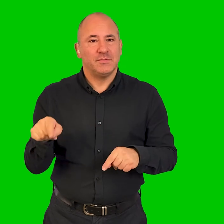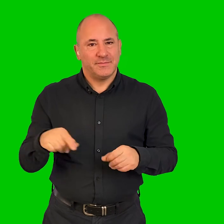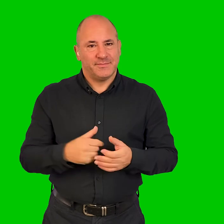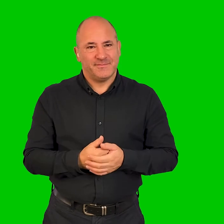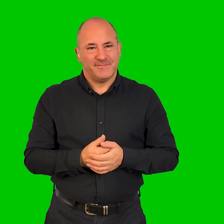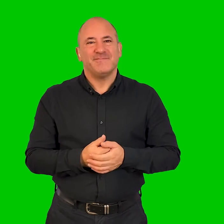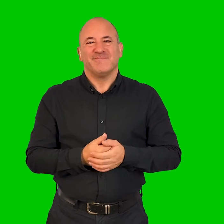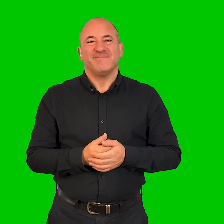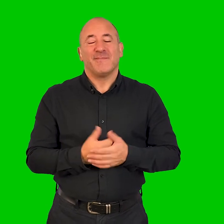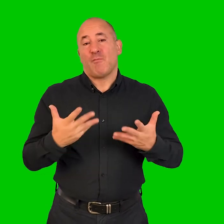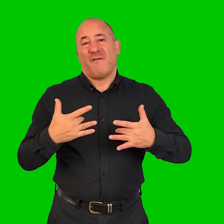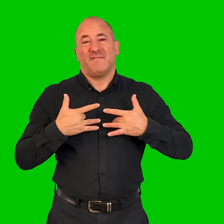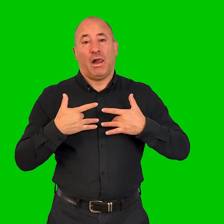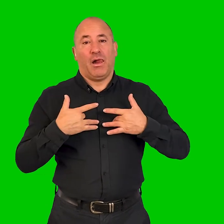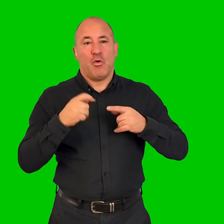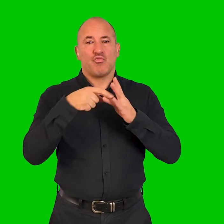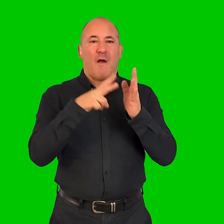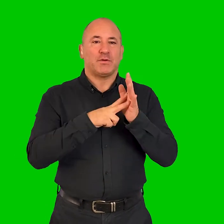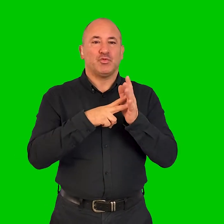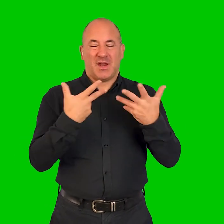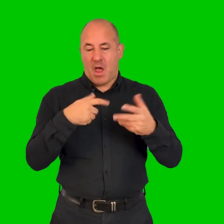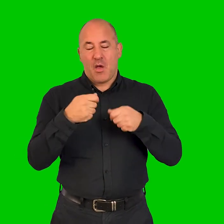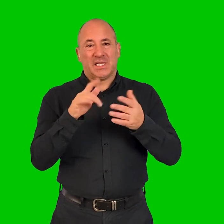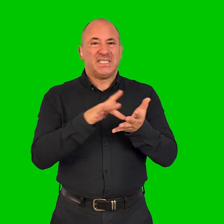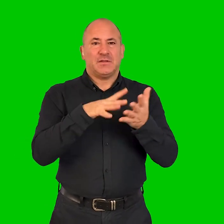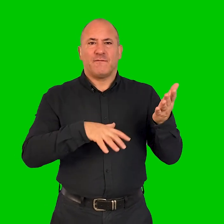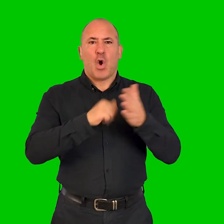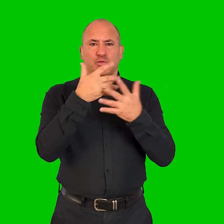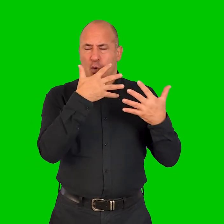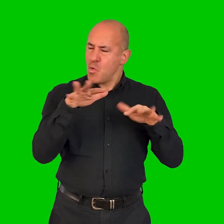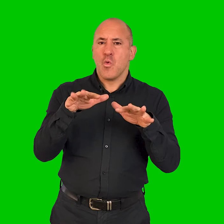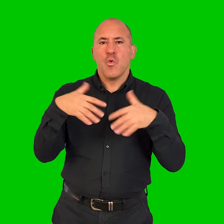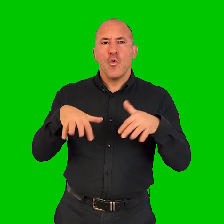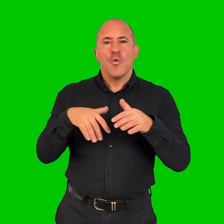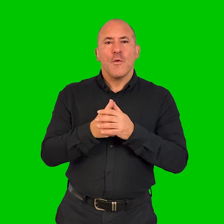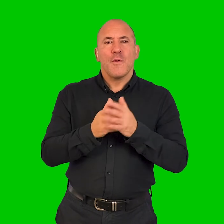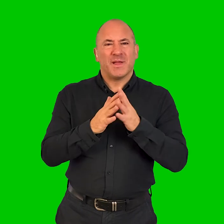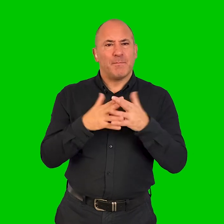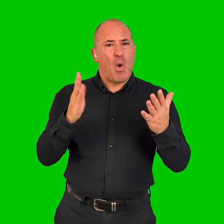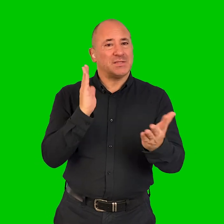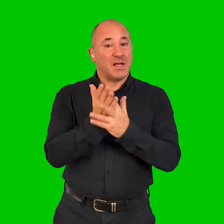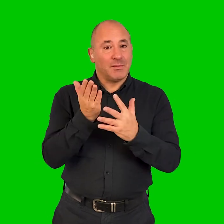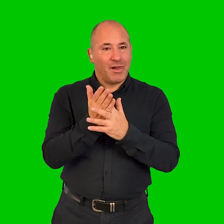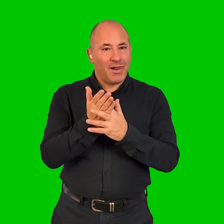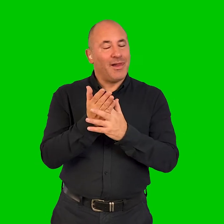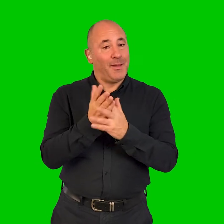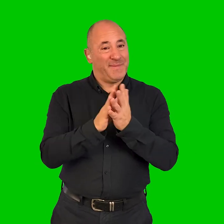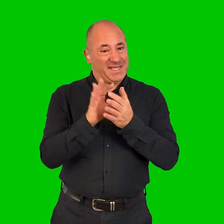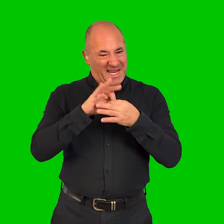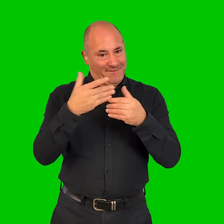their main role is essential. Yeah, I think that the attention of Coventry being City of Culture has meant it's more accessible in the city and that this